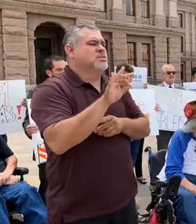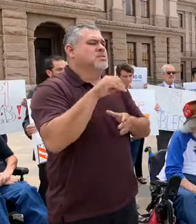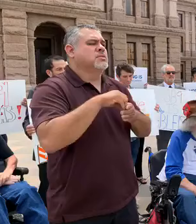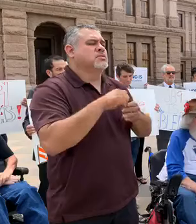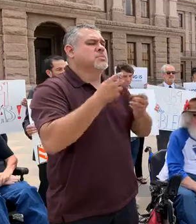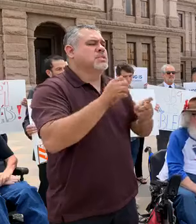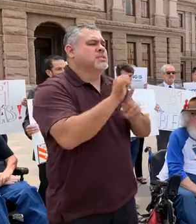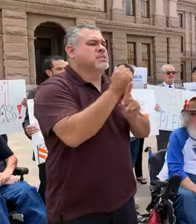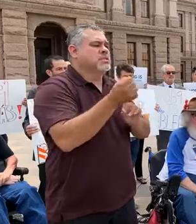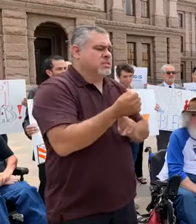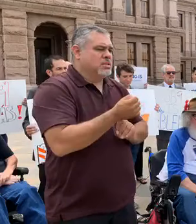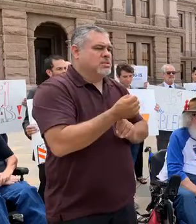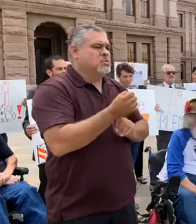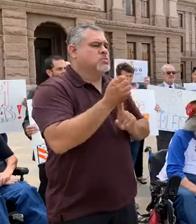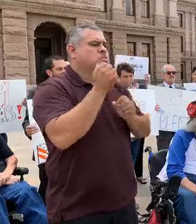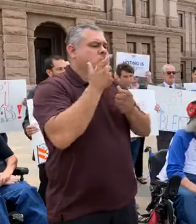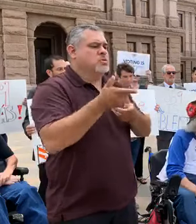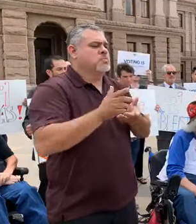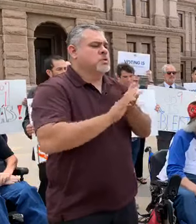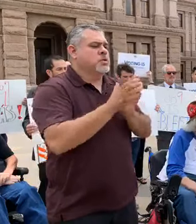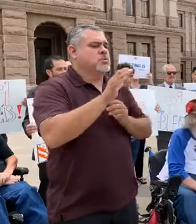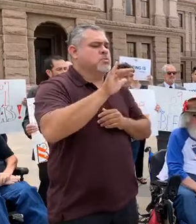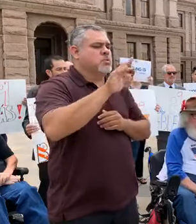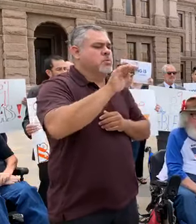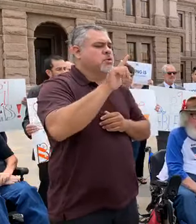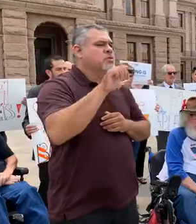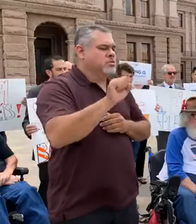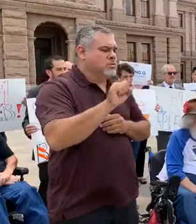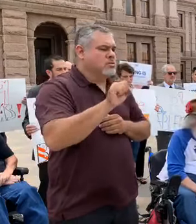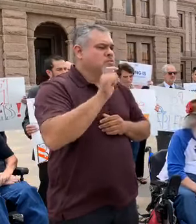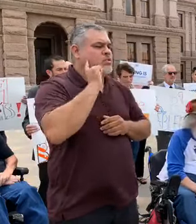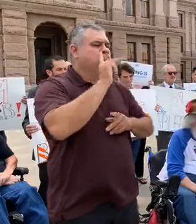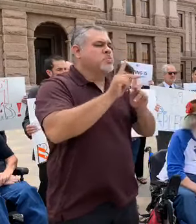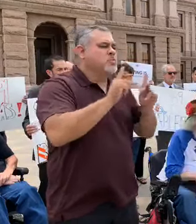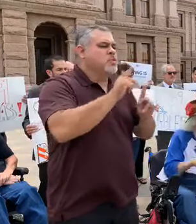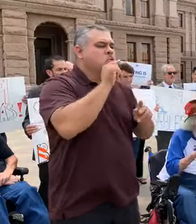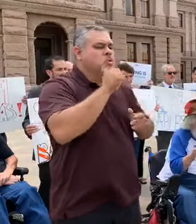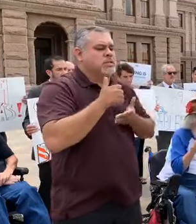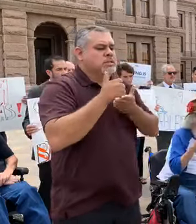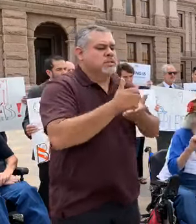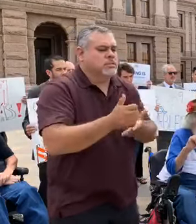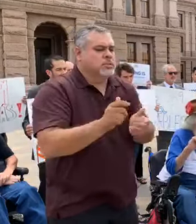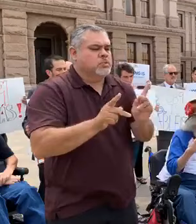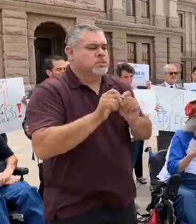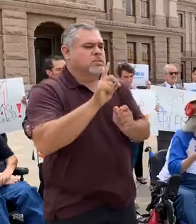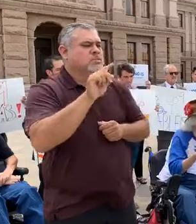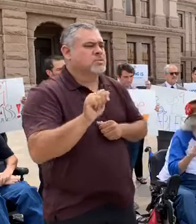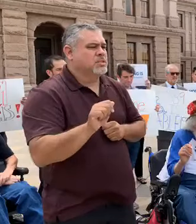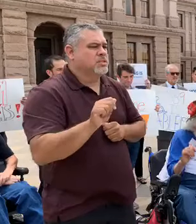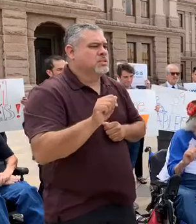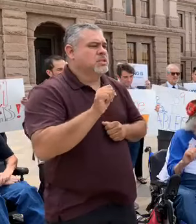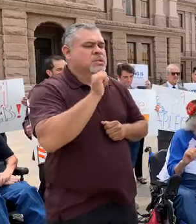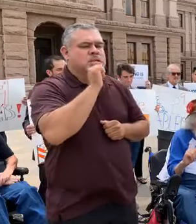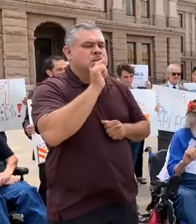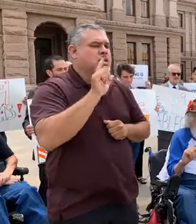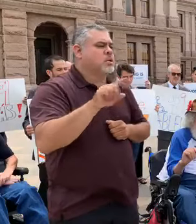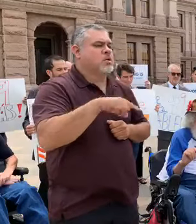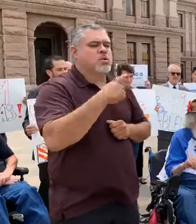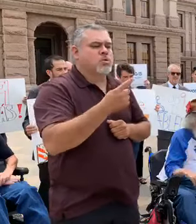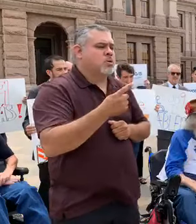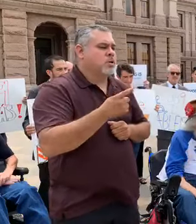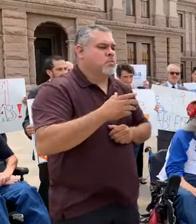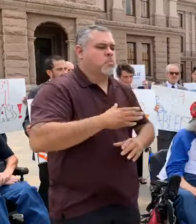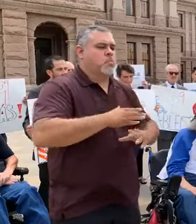cases would criminalize people that assist a person with disabilities, disabilities not only marking the